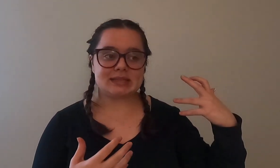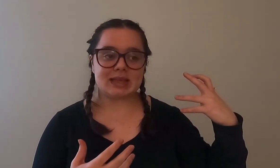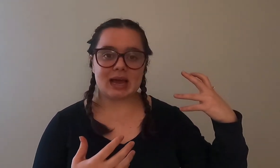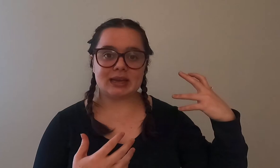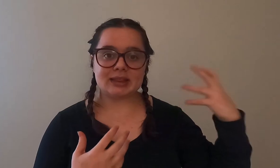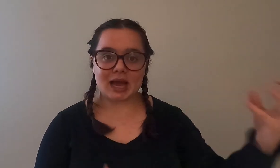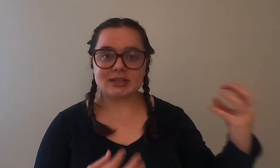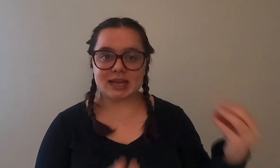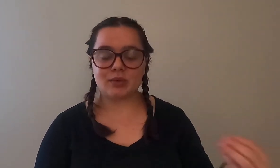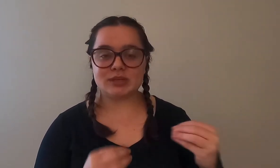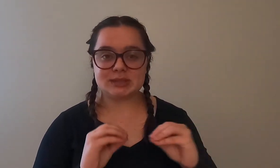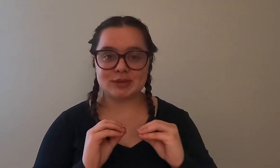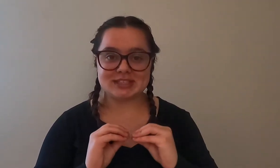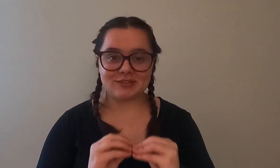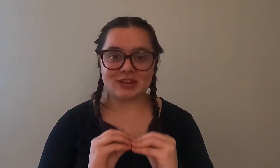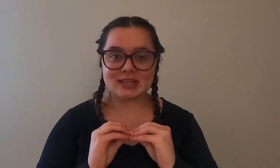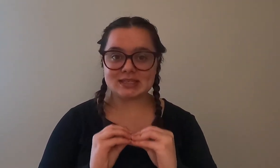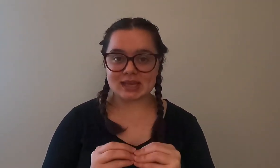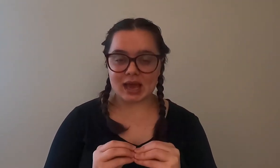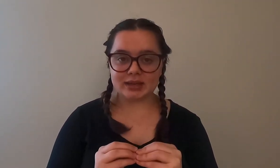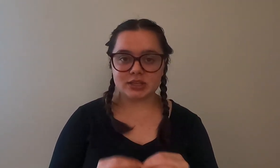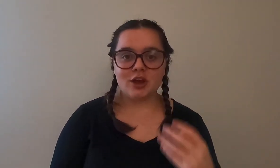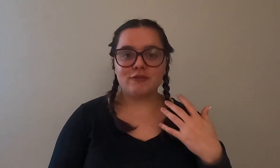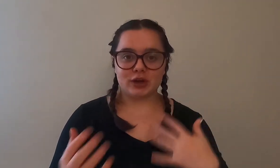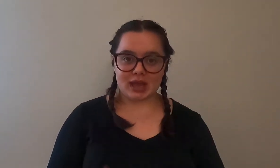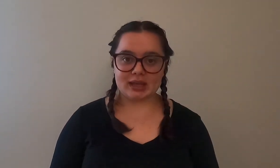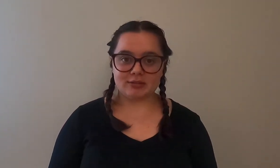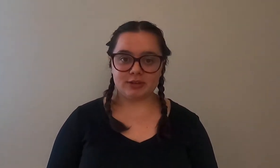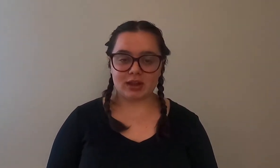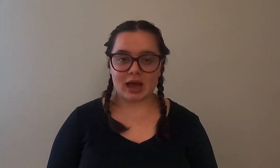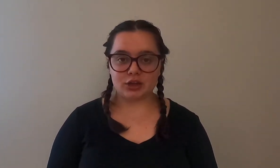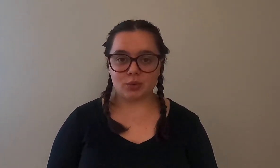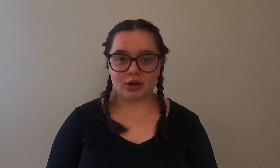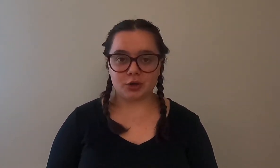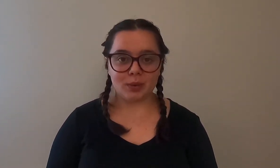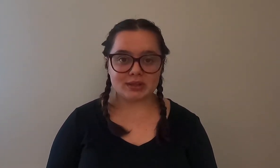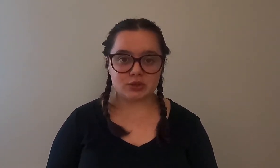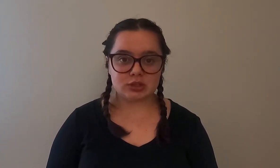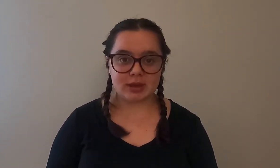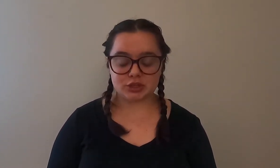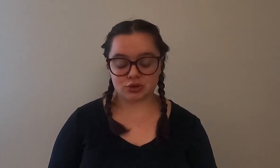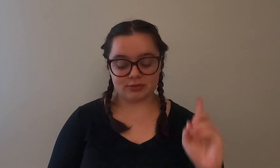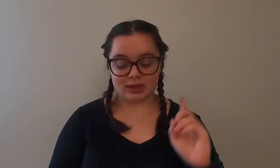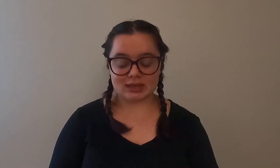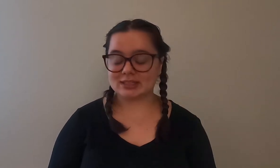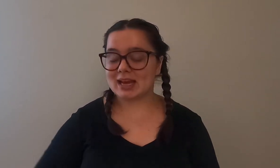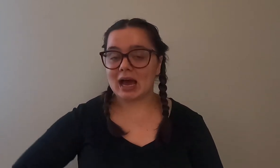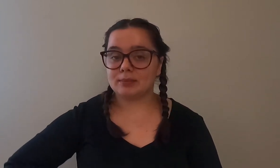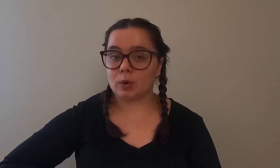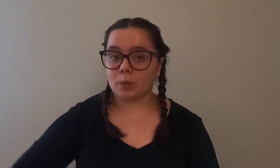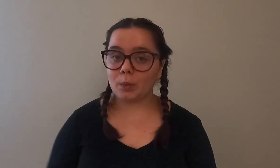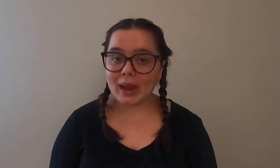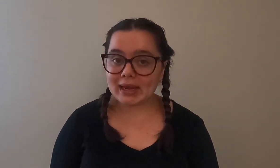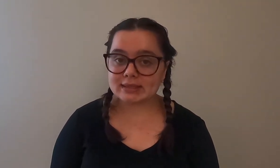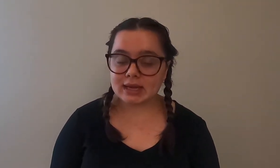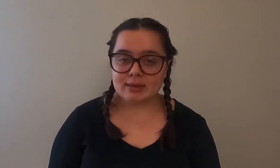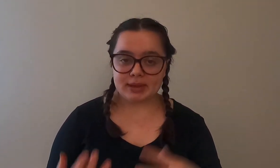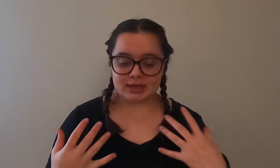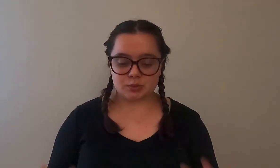that that day was specifically set for getting a feel how you are in your wetsuit to make sure if they needed to add more weight because